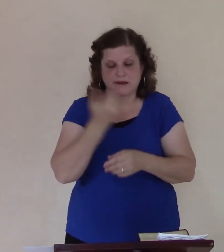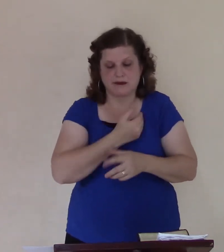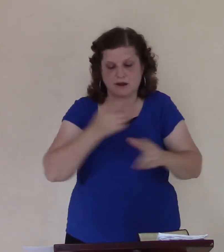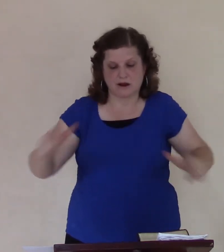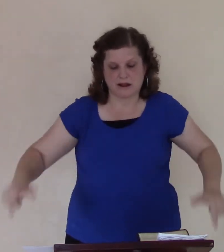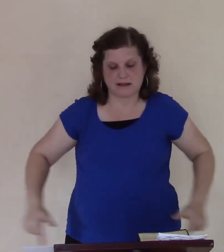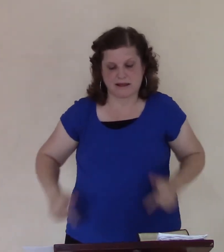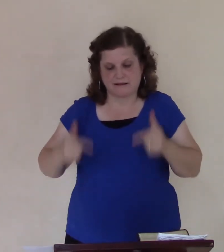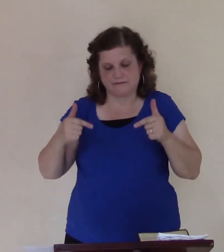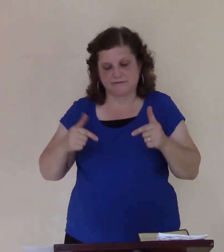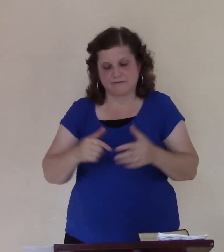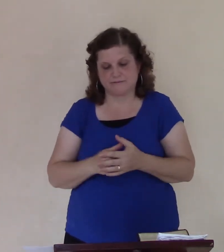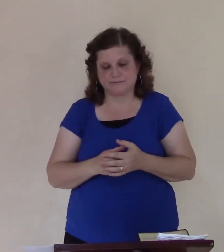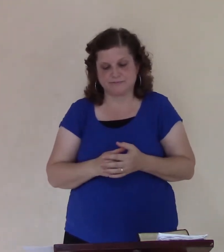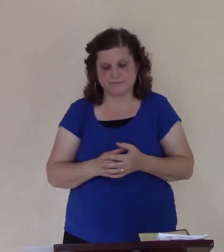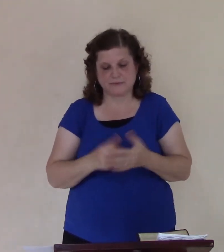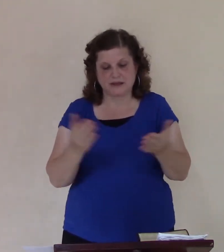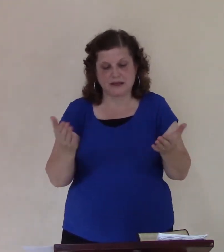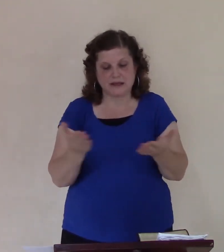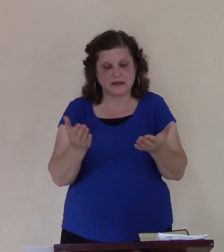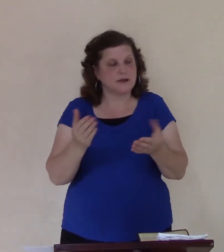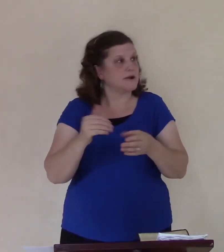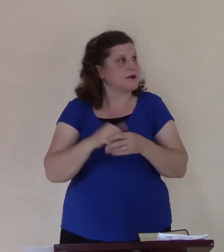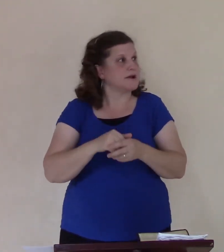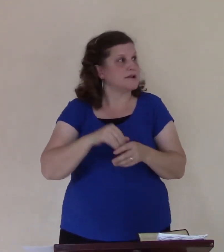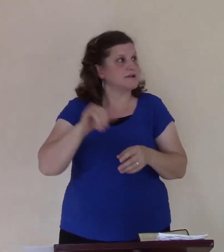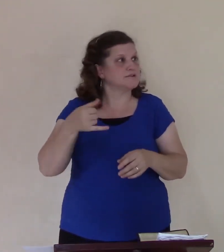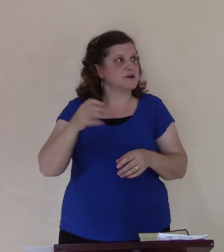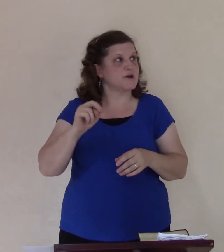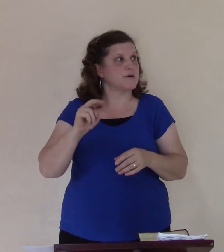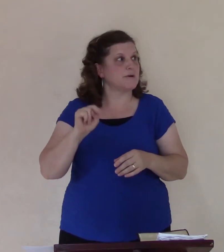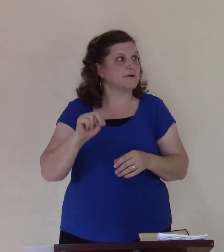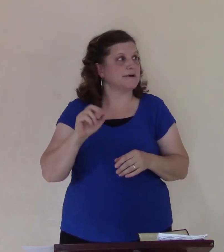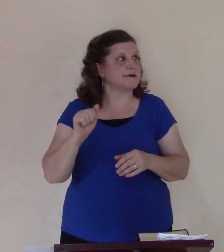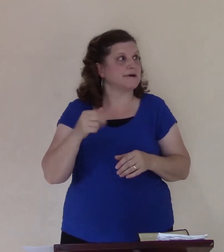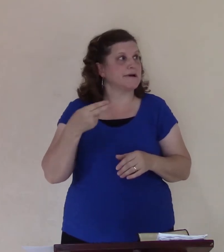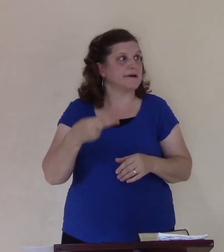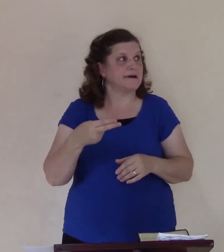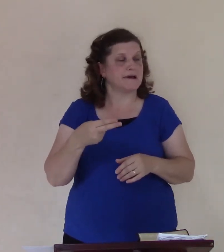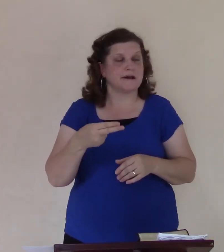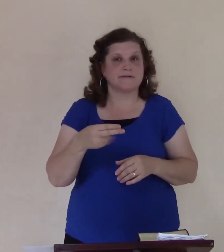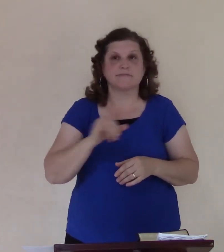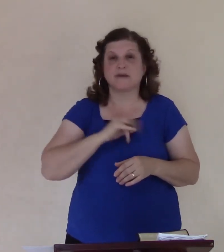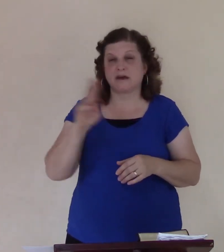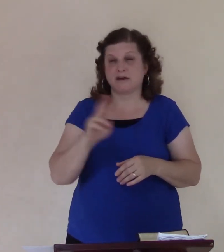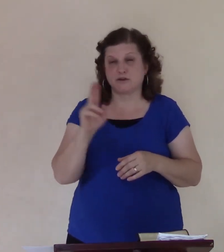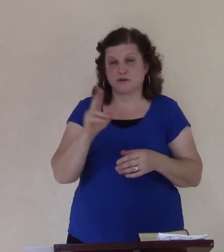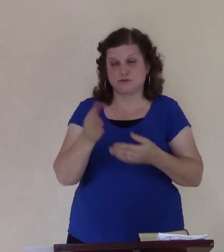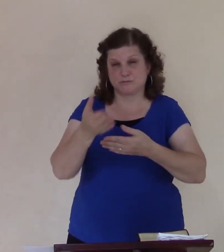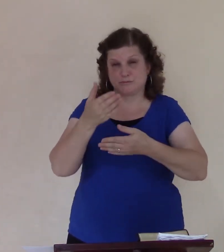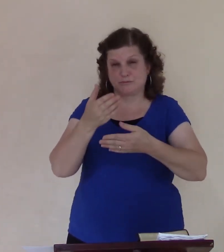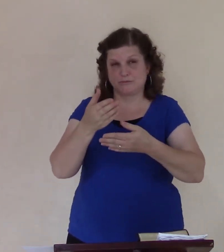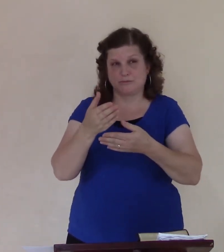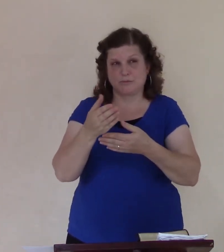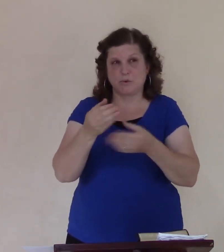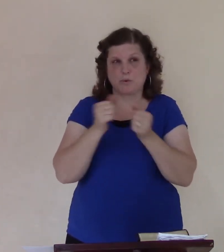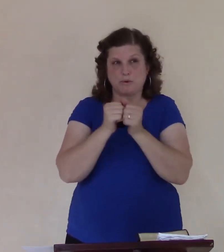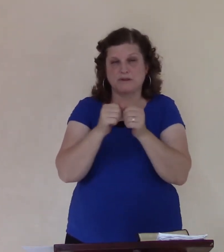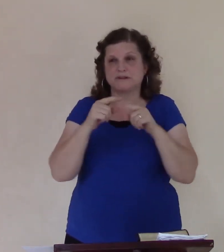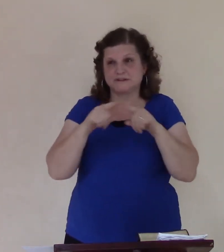recently, I found myself using this story with several people recently, and so I thought this was something good for all